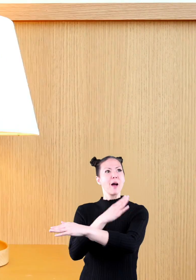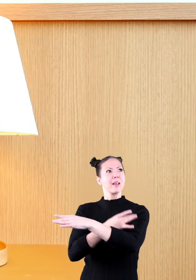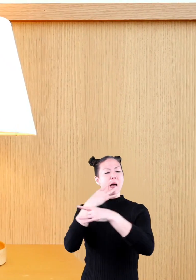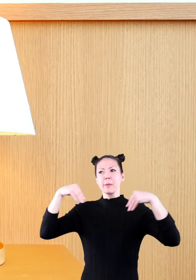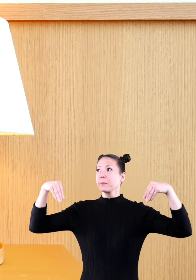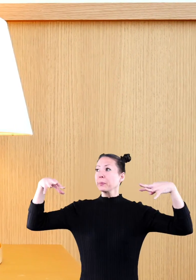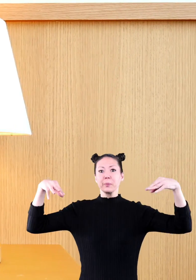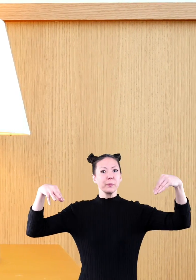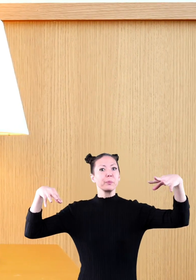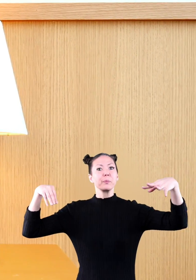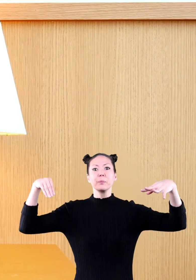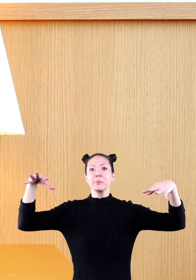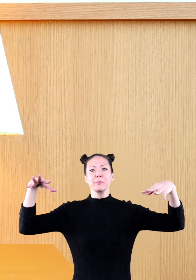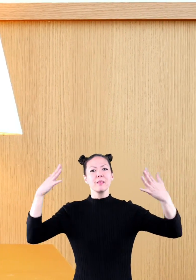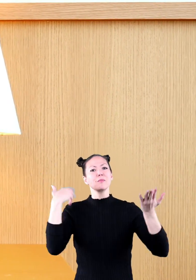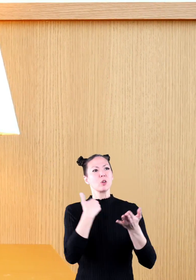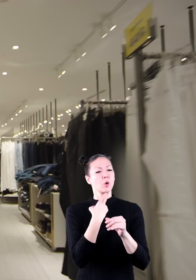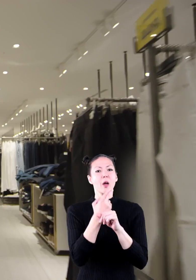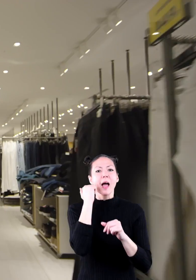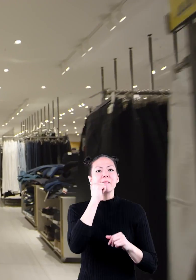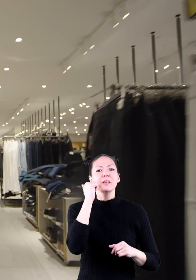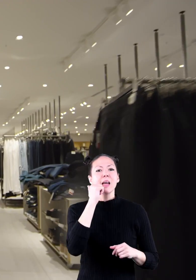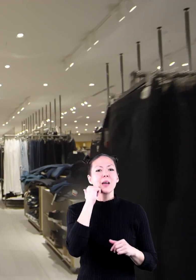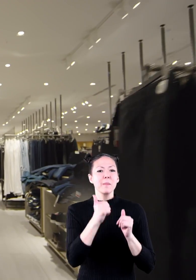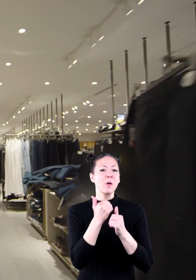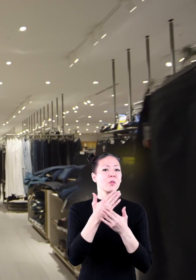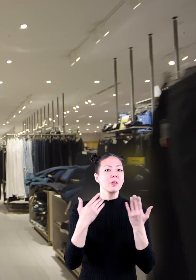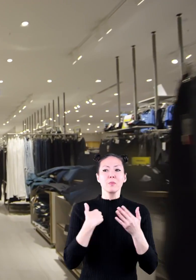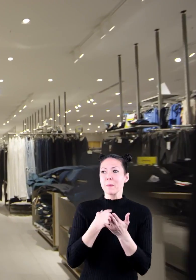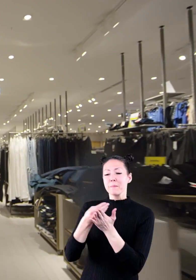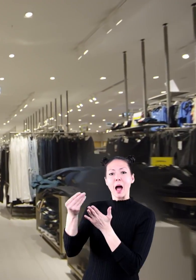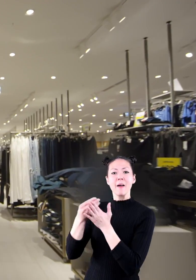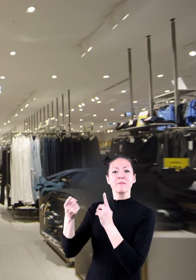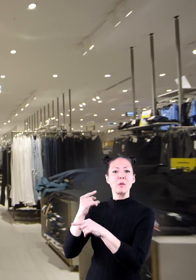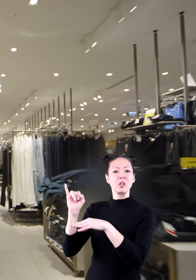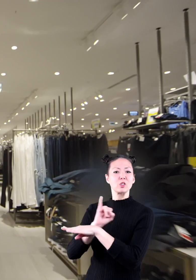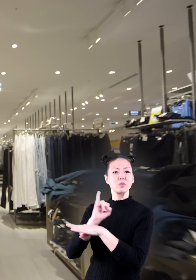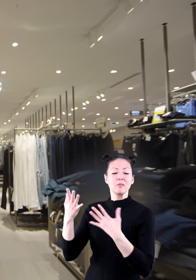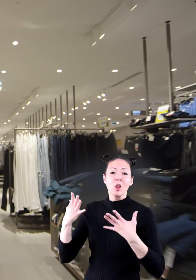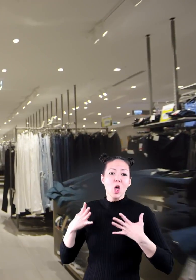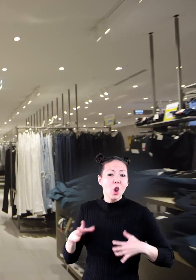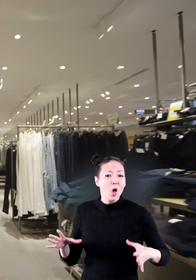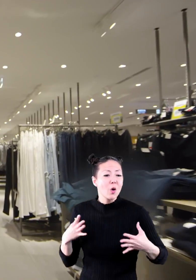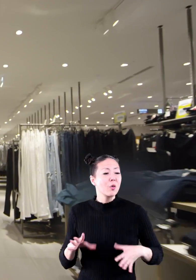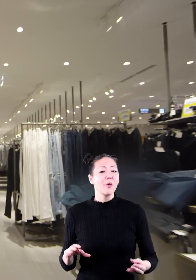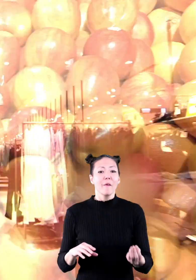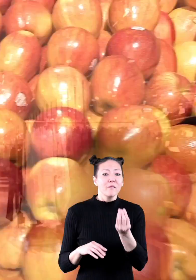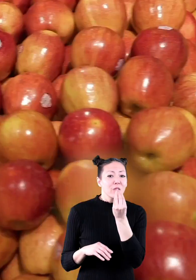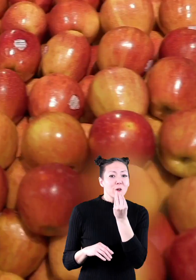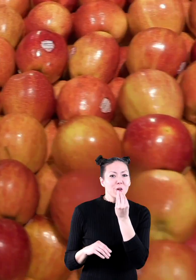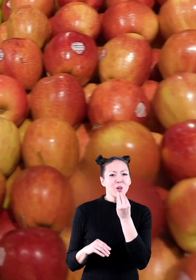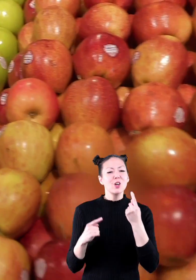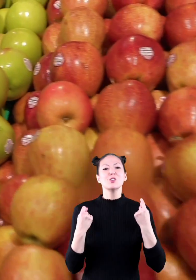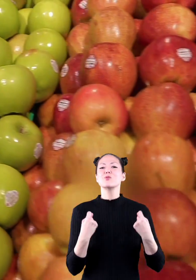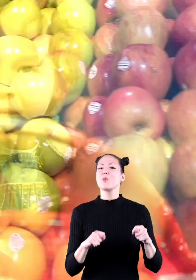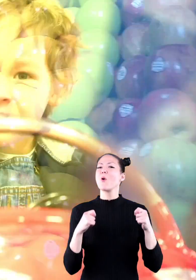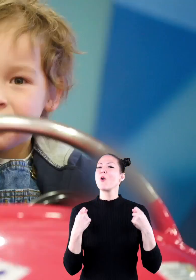power that we use every day. And most things we buy from factories, like our clothes, our food, our